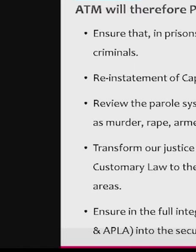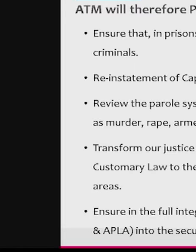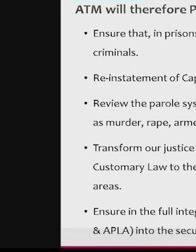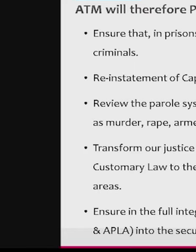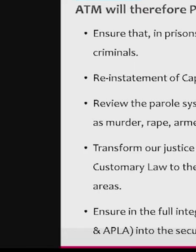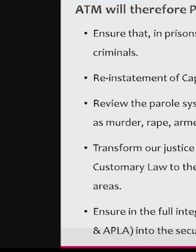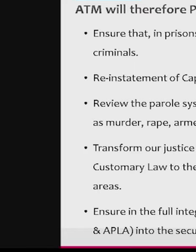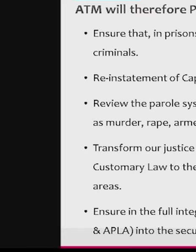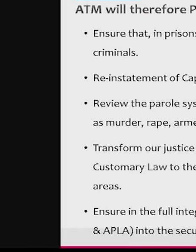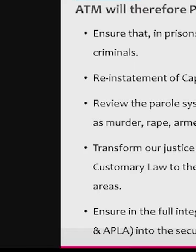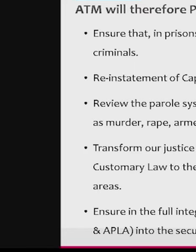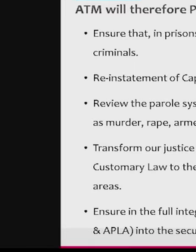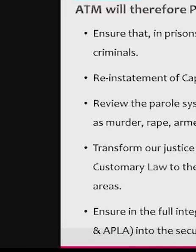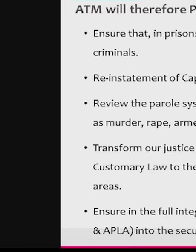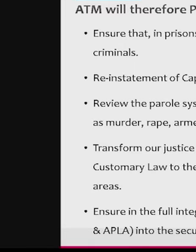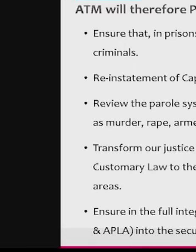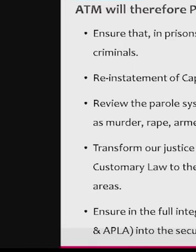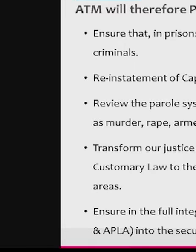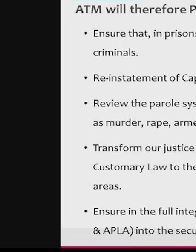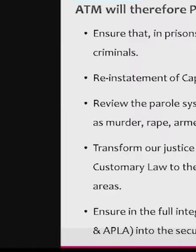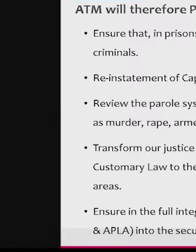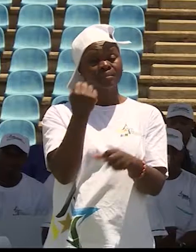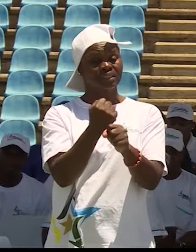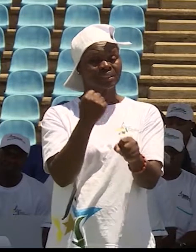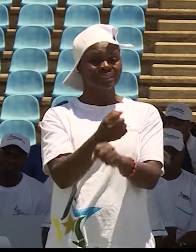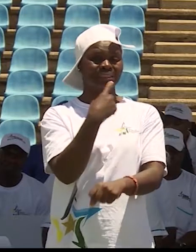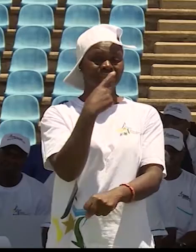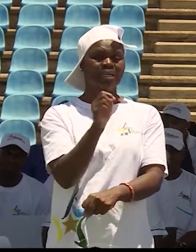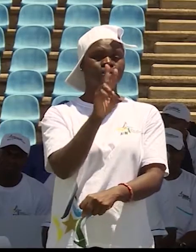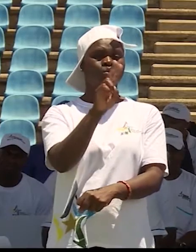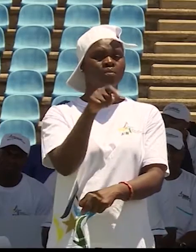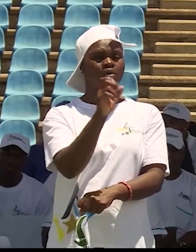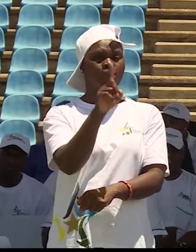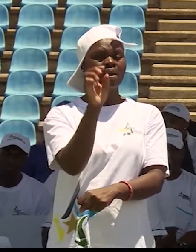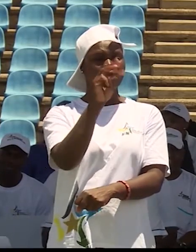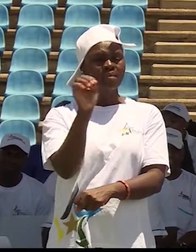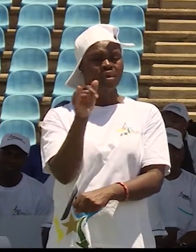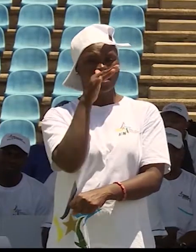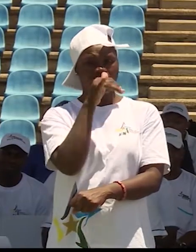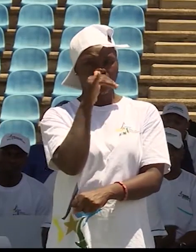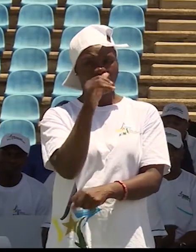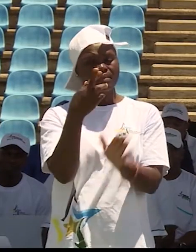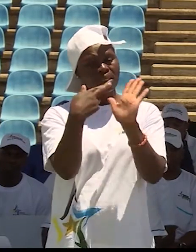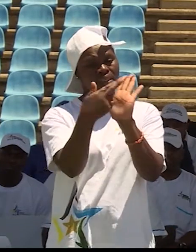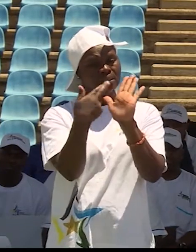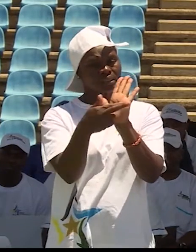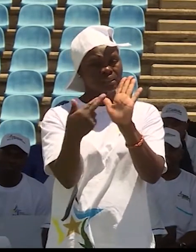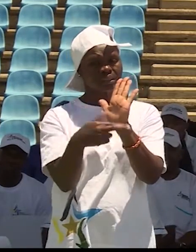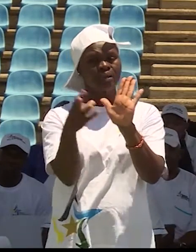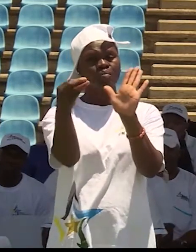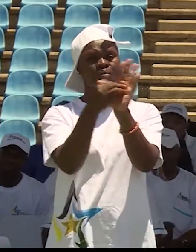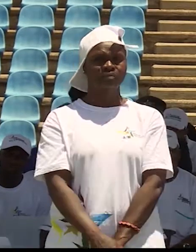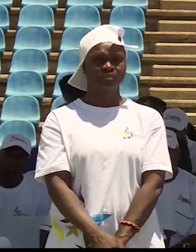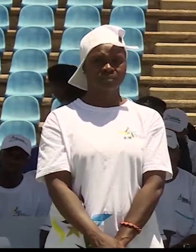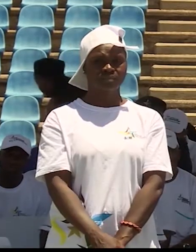assist in combating crime. Because the states are saying almost 2.1 million crimes are recorded in one